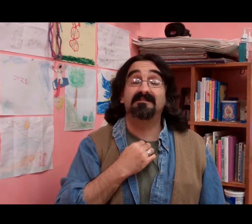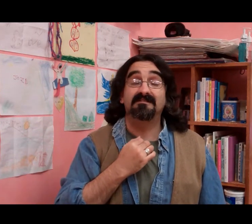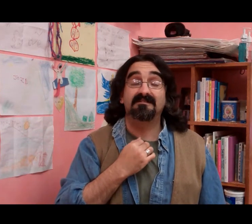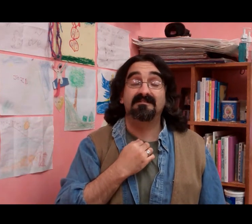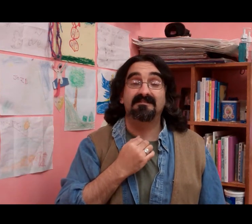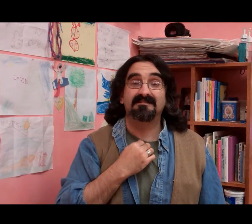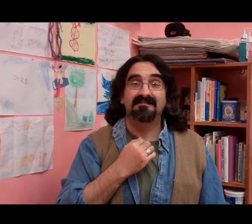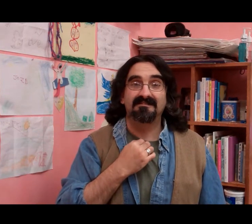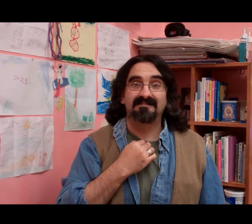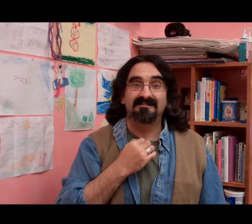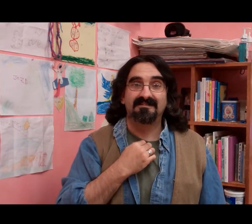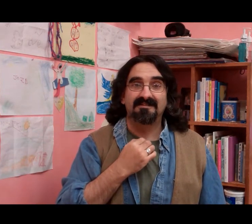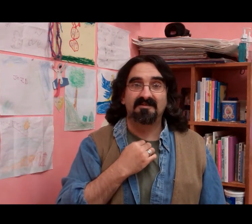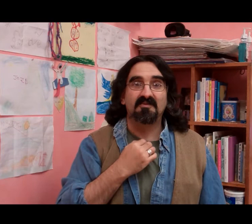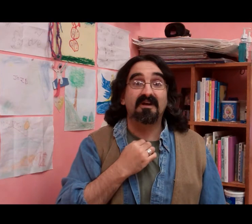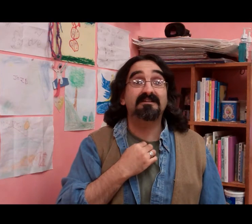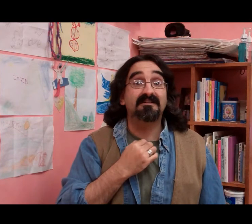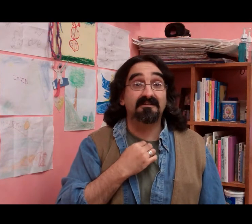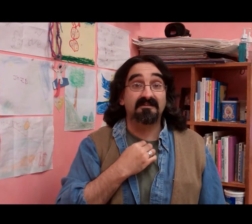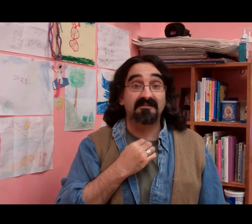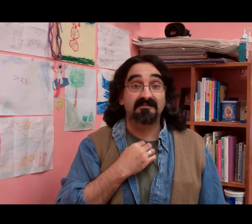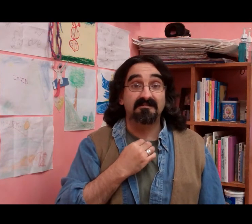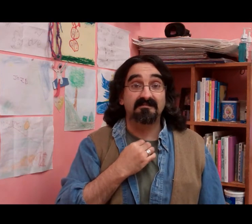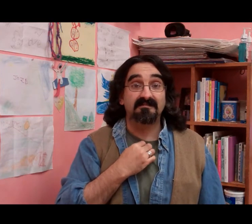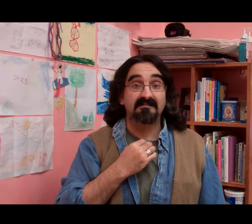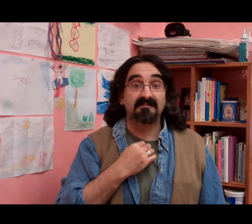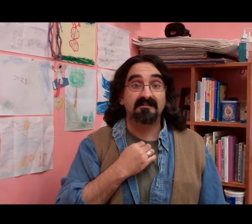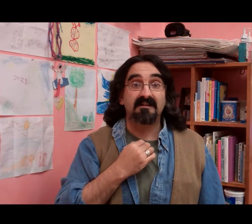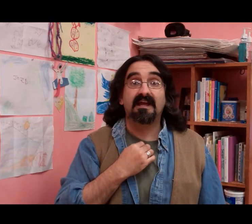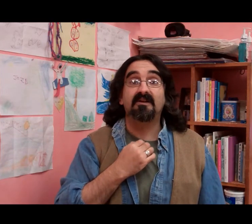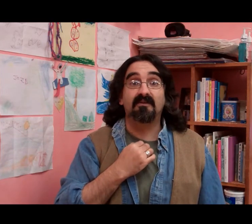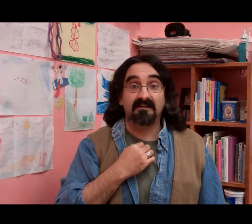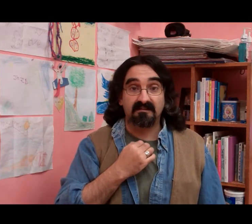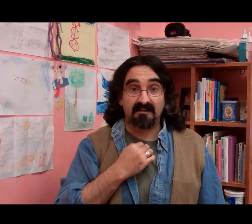right here and right now.